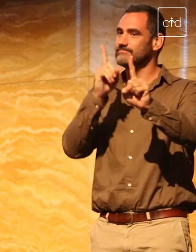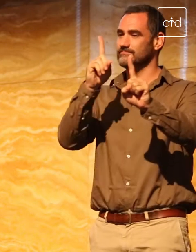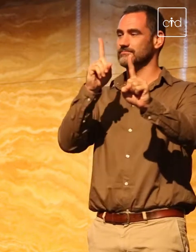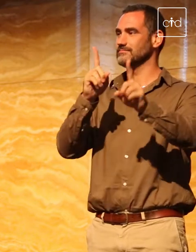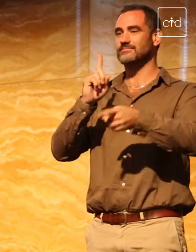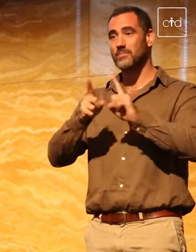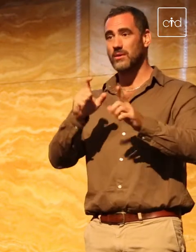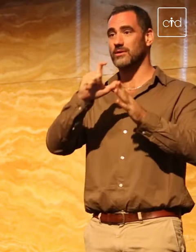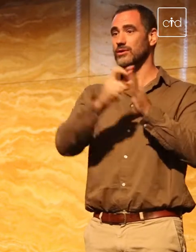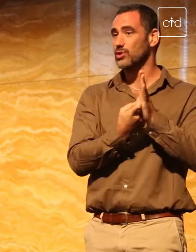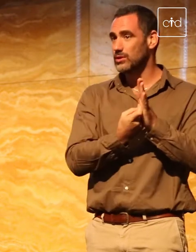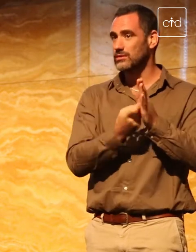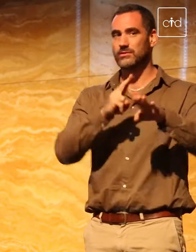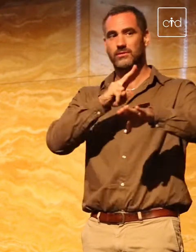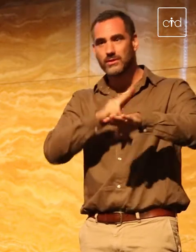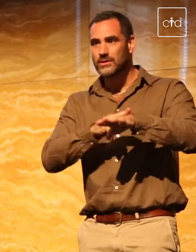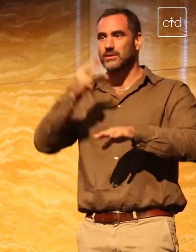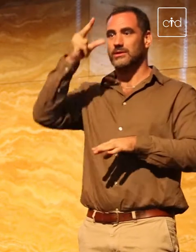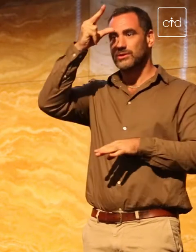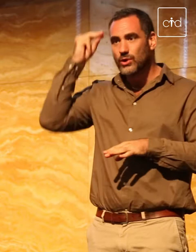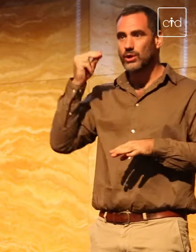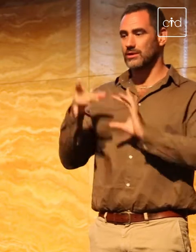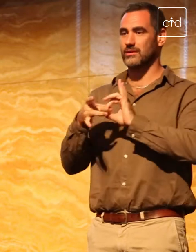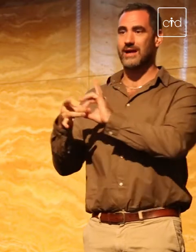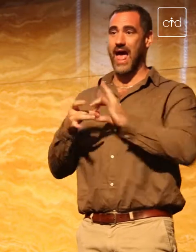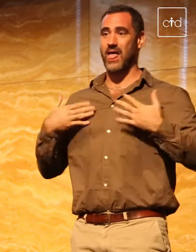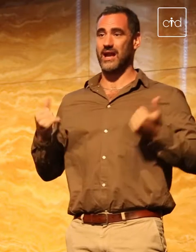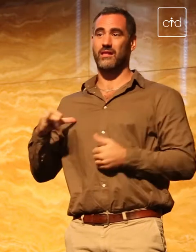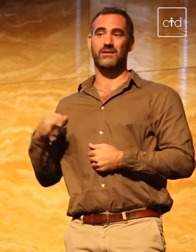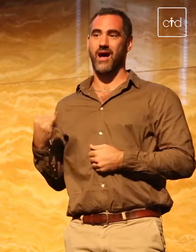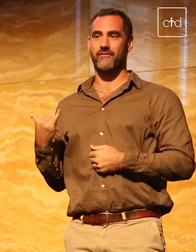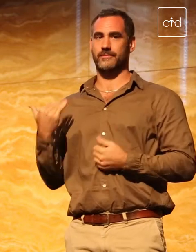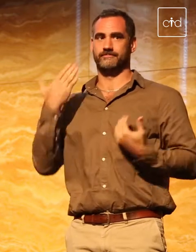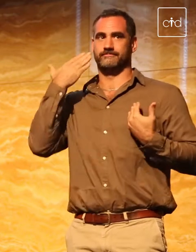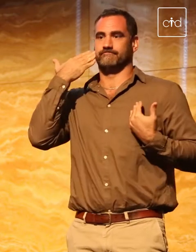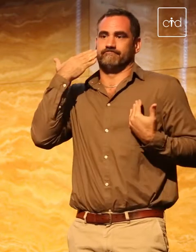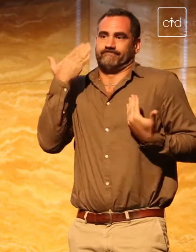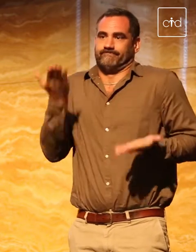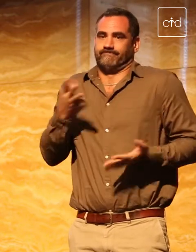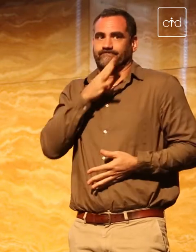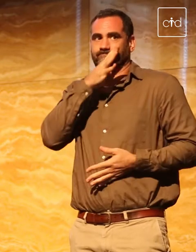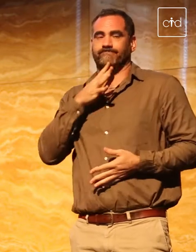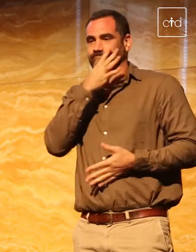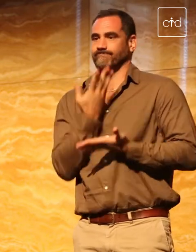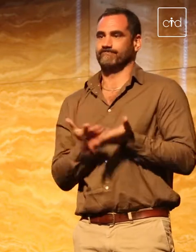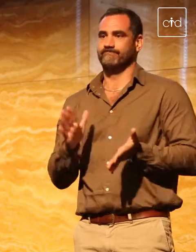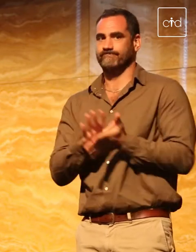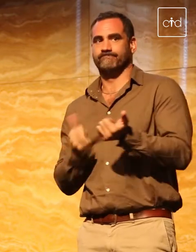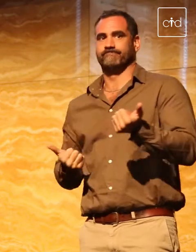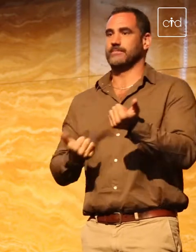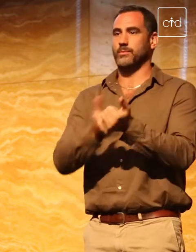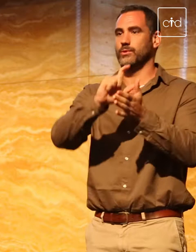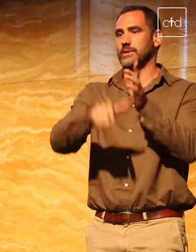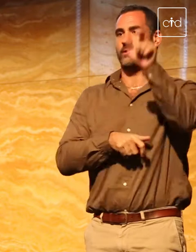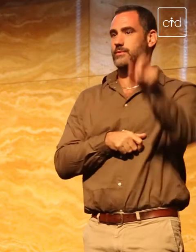the nurses, the allied health staff, don't really know how to work with people with a disability.